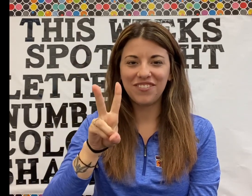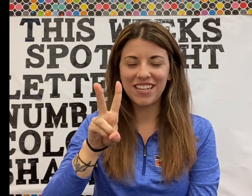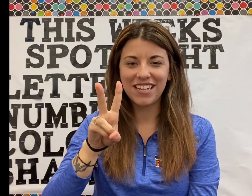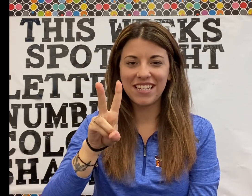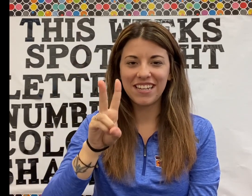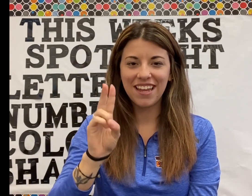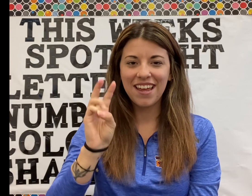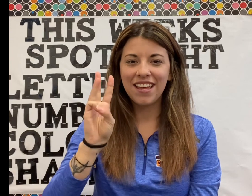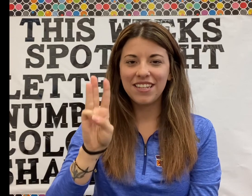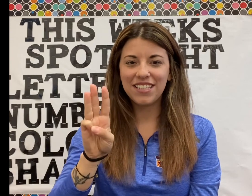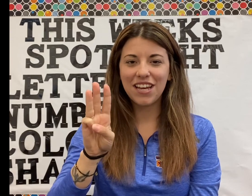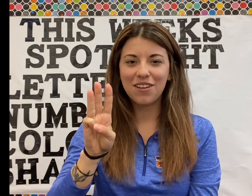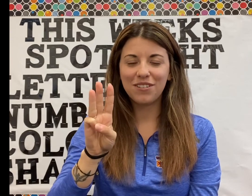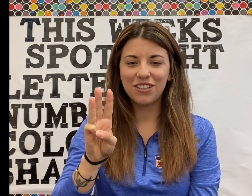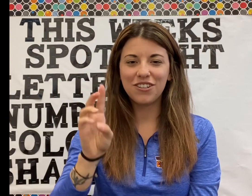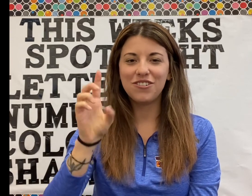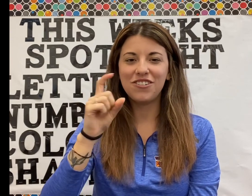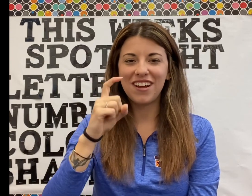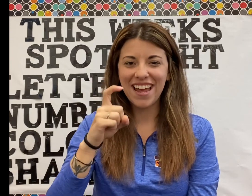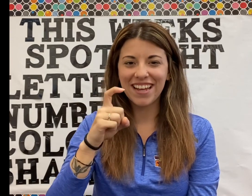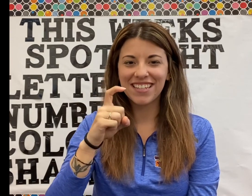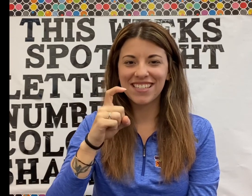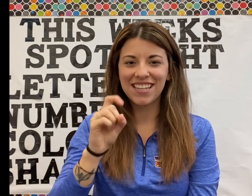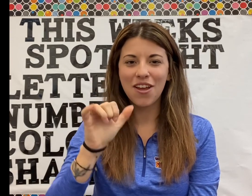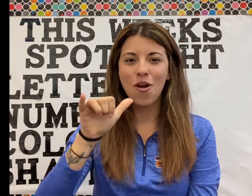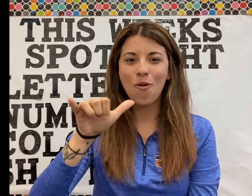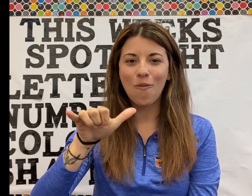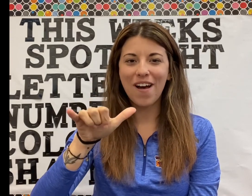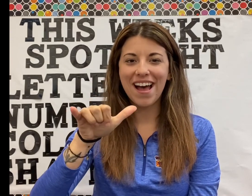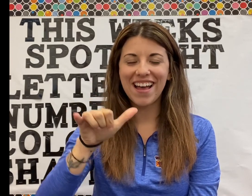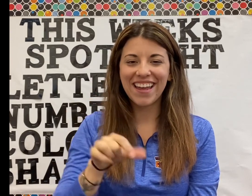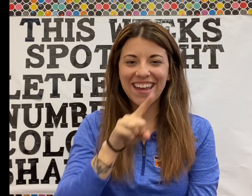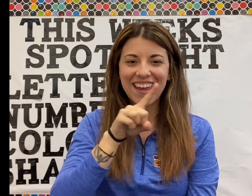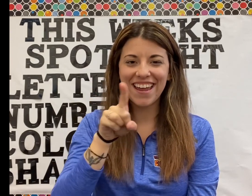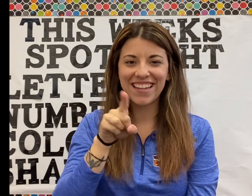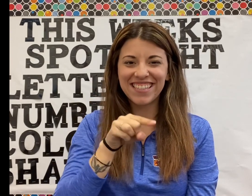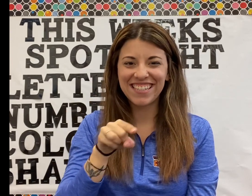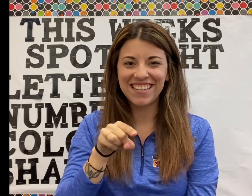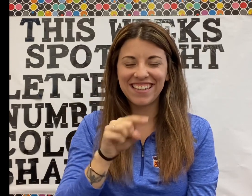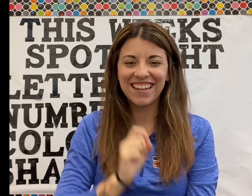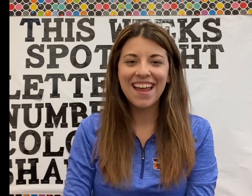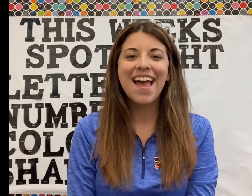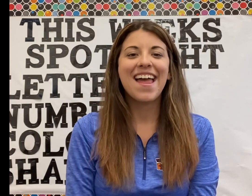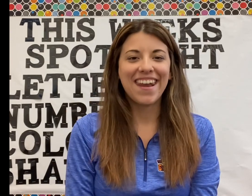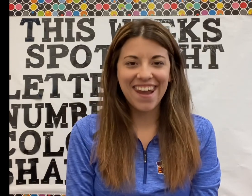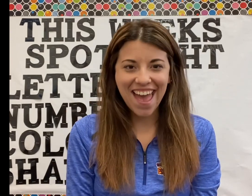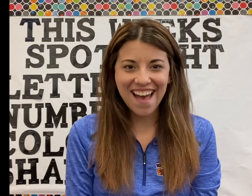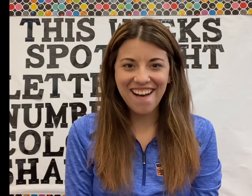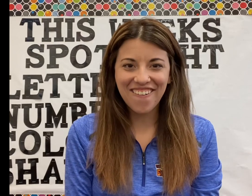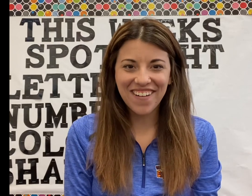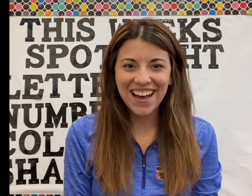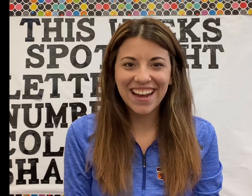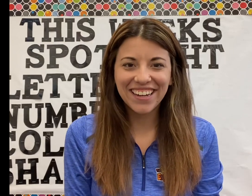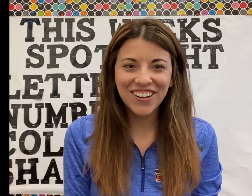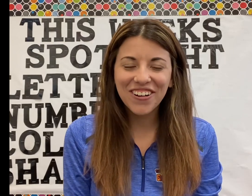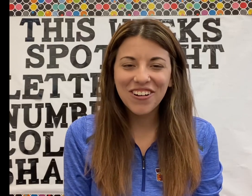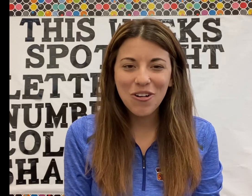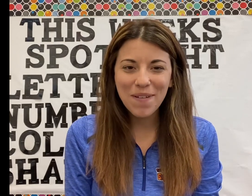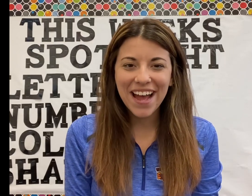V, W, X, Y, and Z. Now I know my